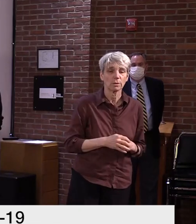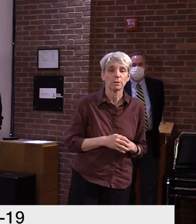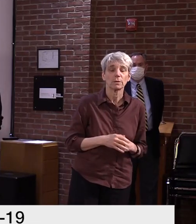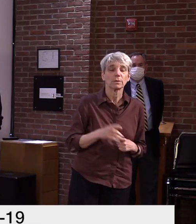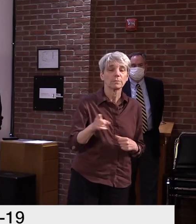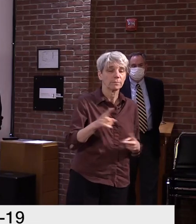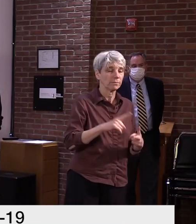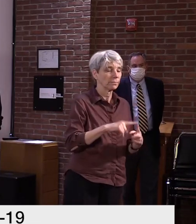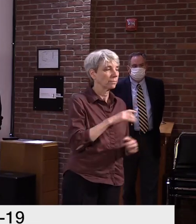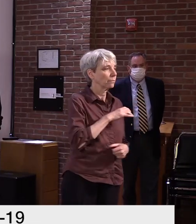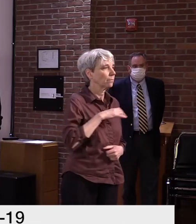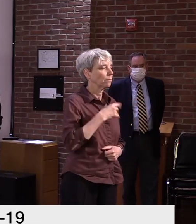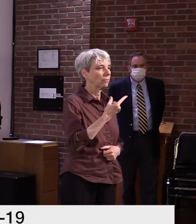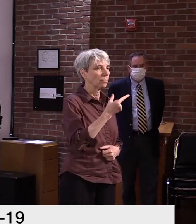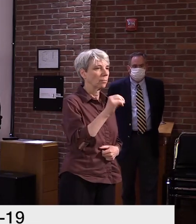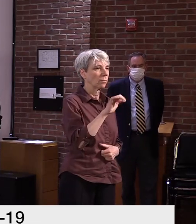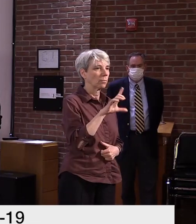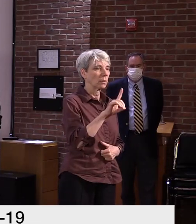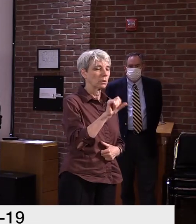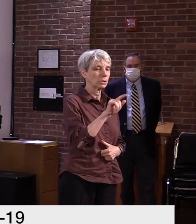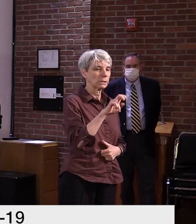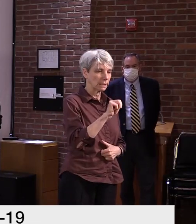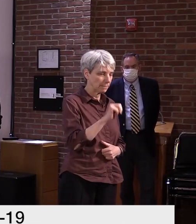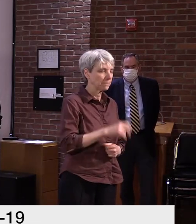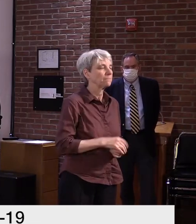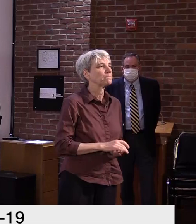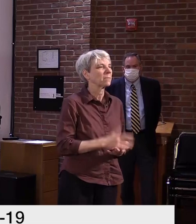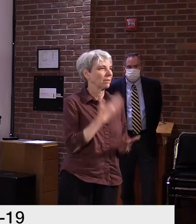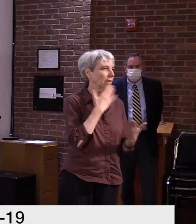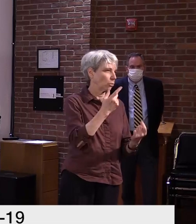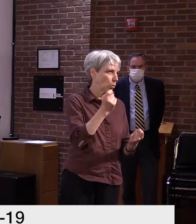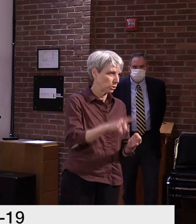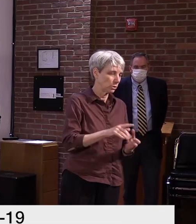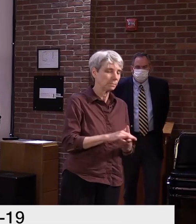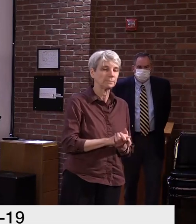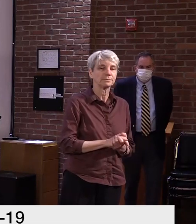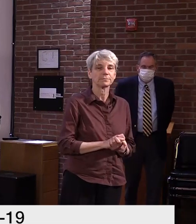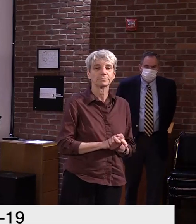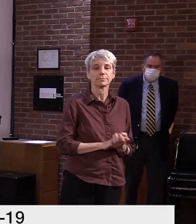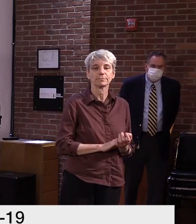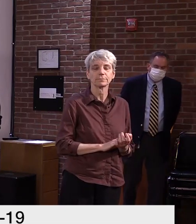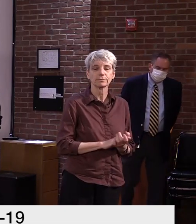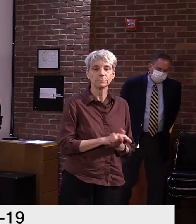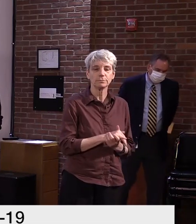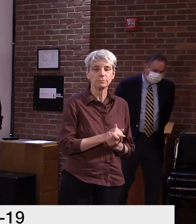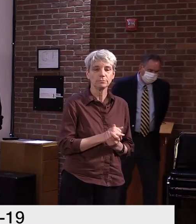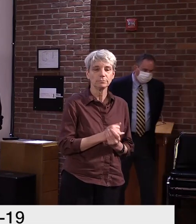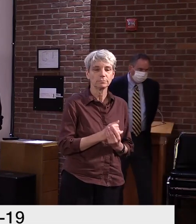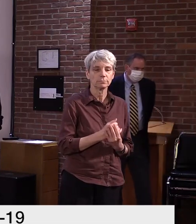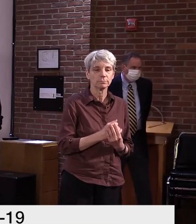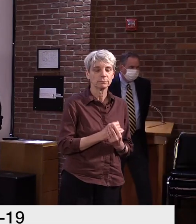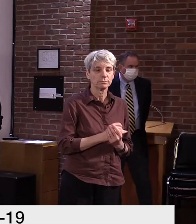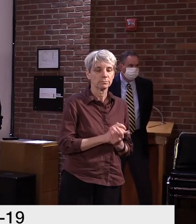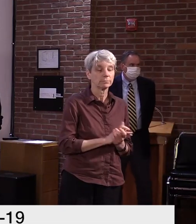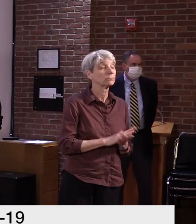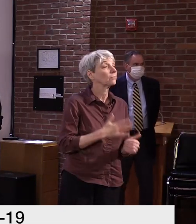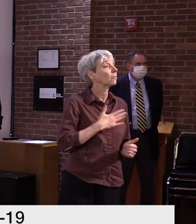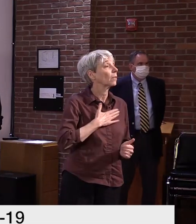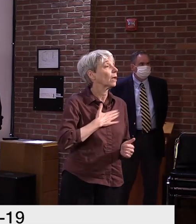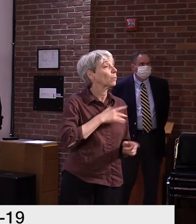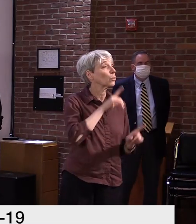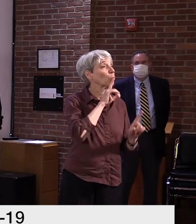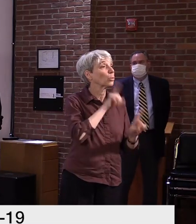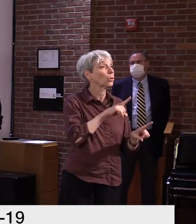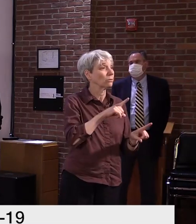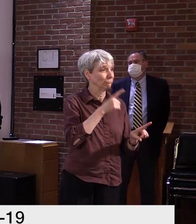Hi, this is Commissioner Goldstein. Thanks, Tim, for the question. So happy to say that as of